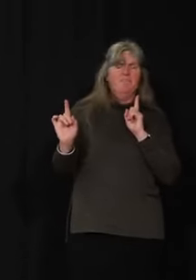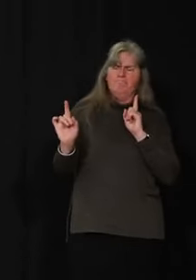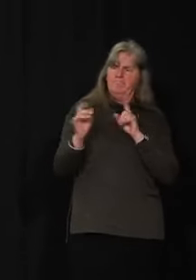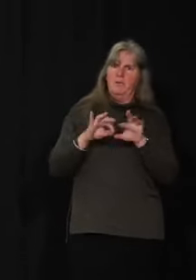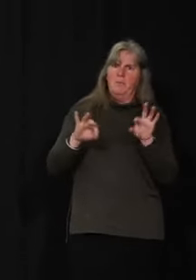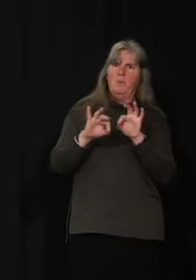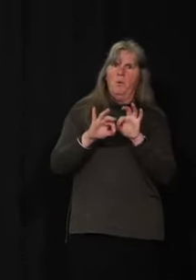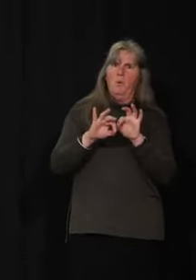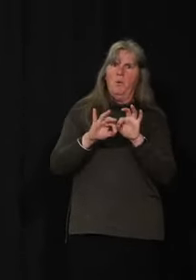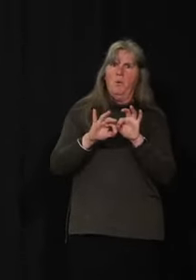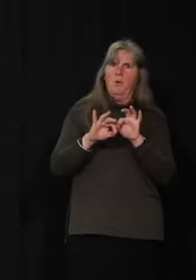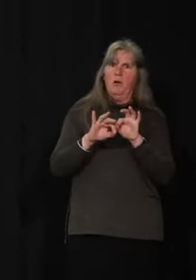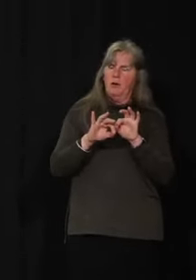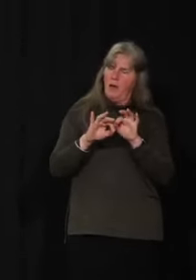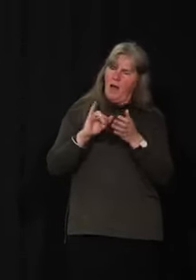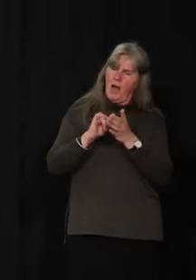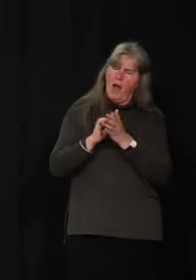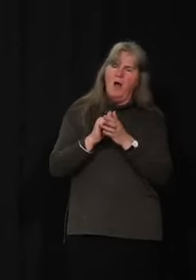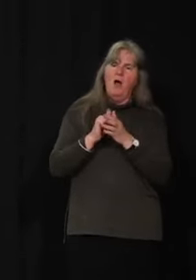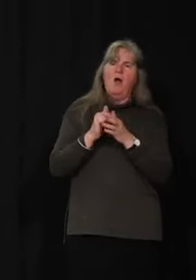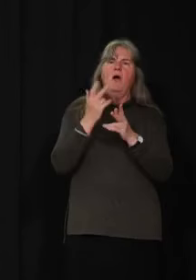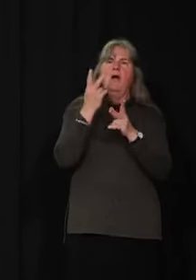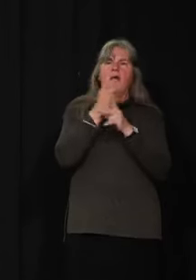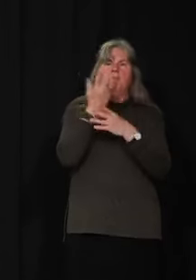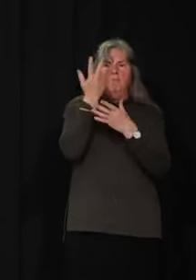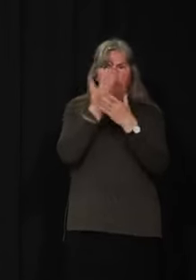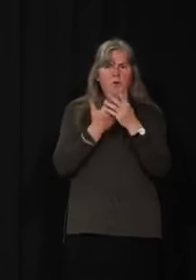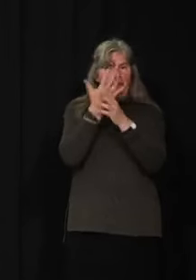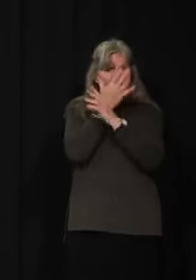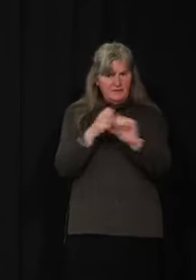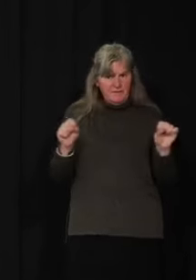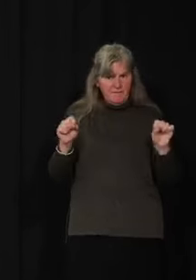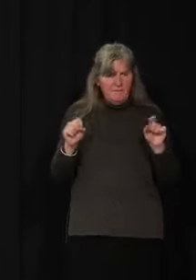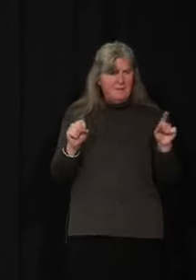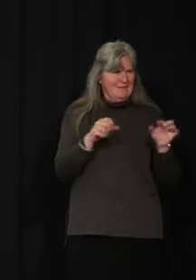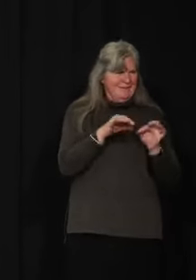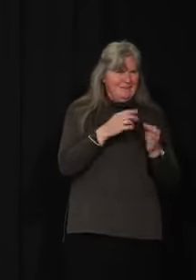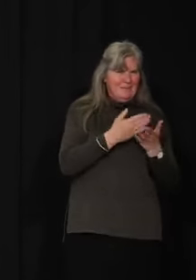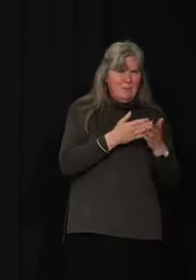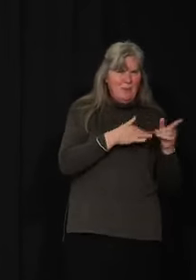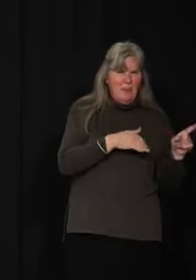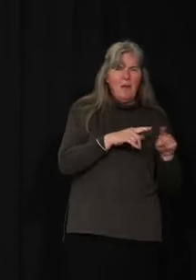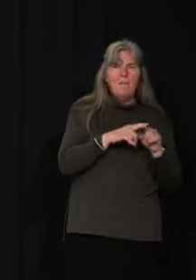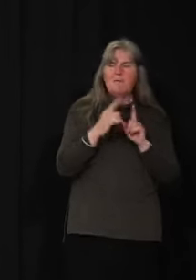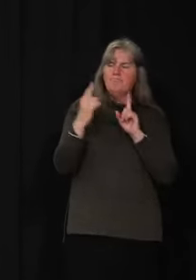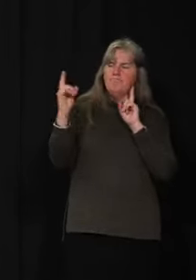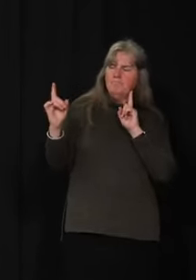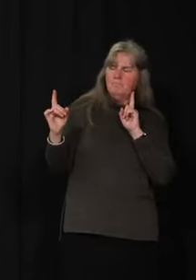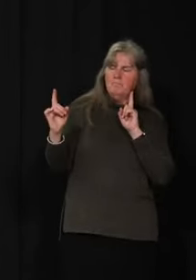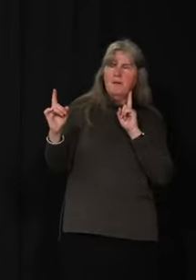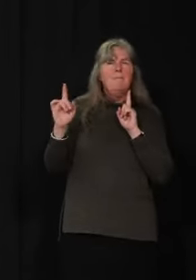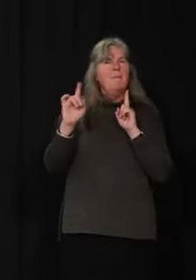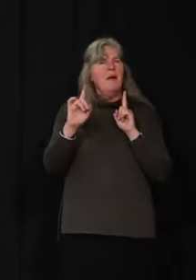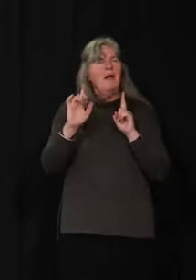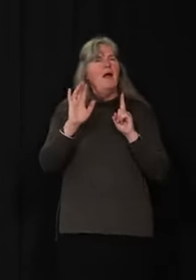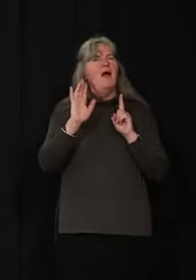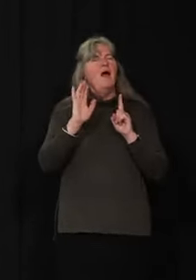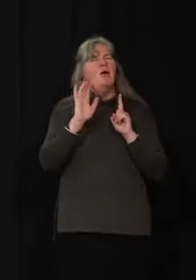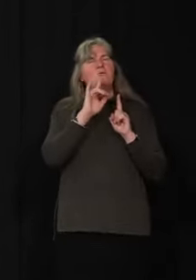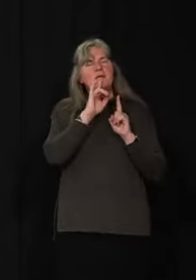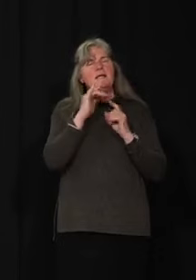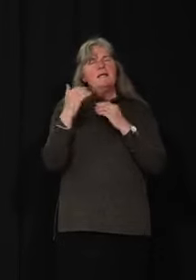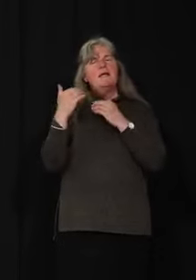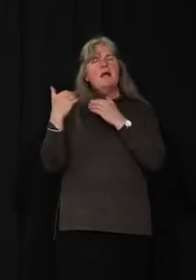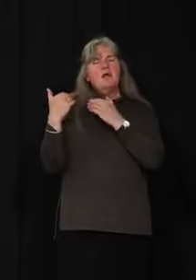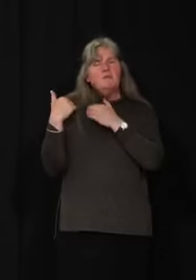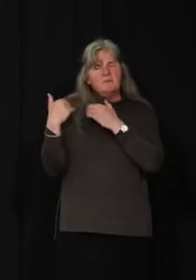important, part of keeping yourself and others safe, as Dr. Hanley just went through. But it's one of those responsibilities that falls